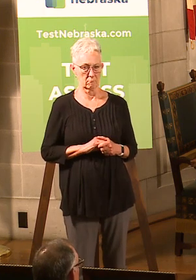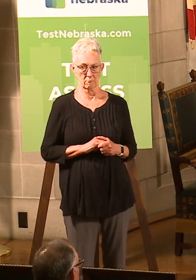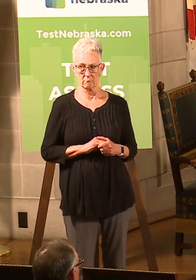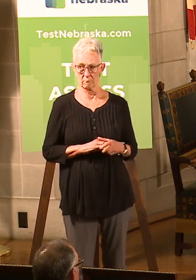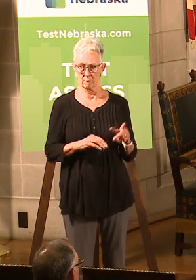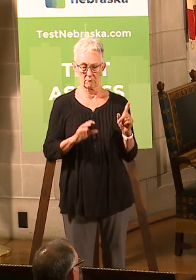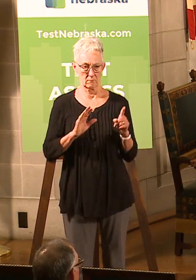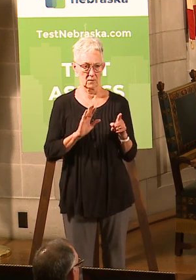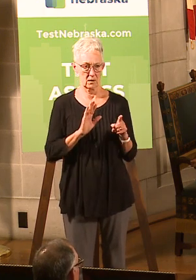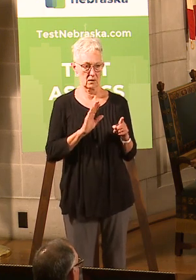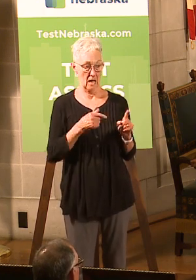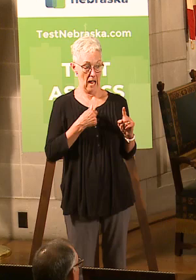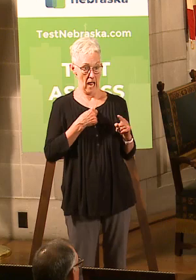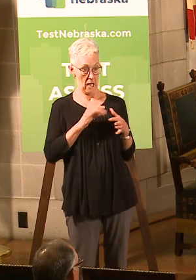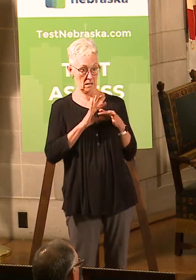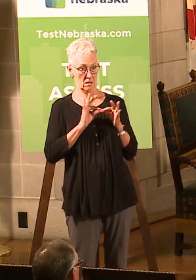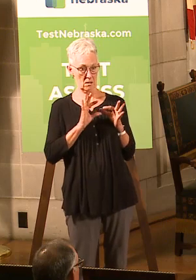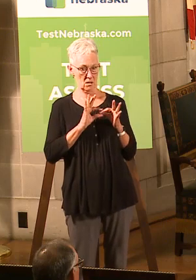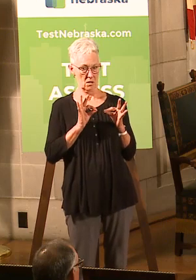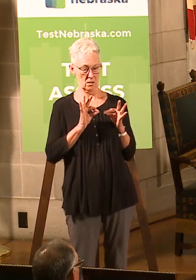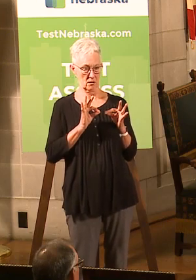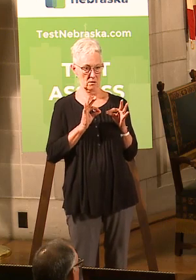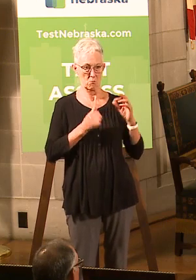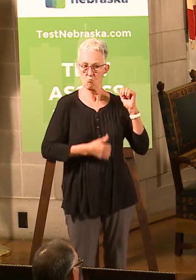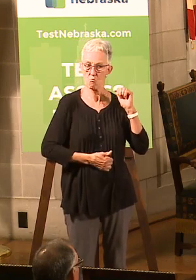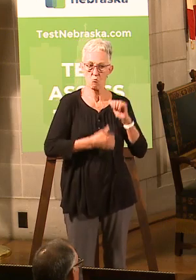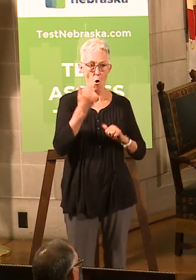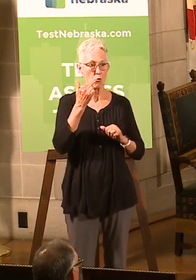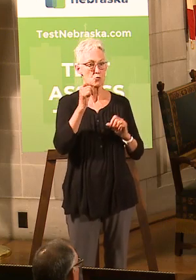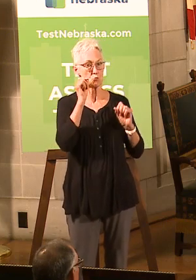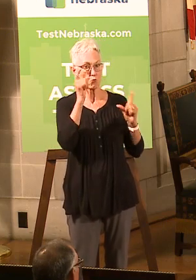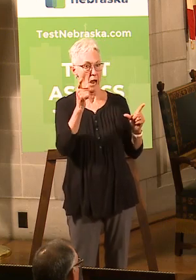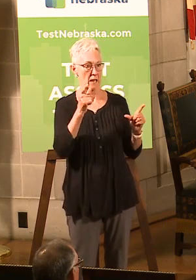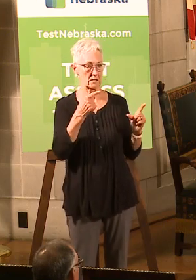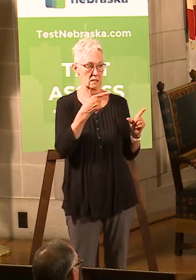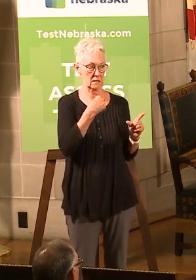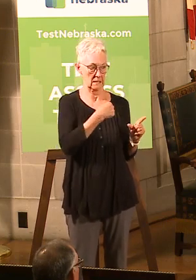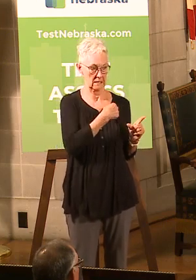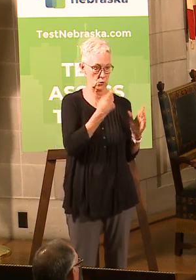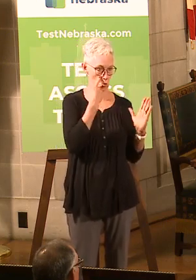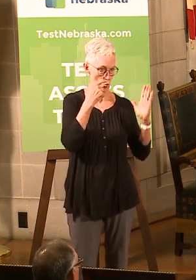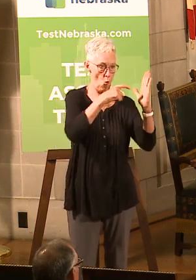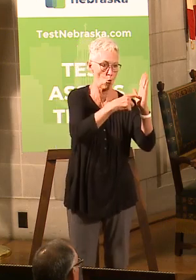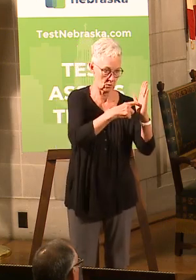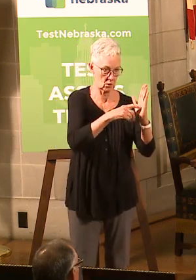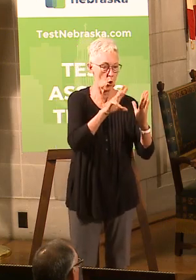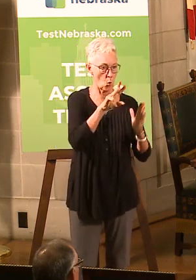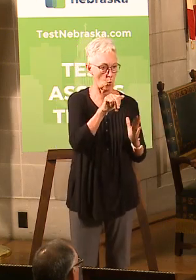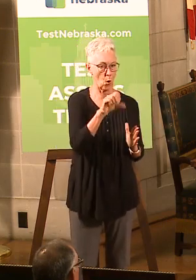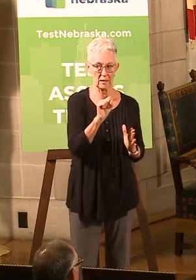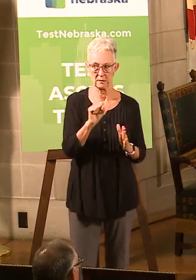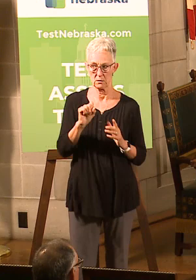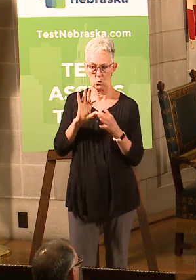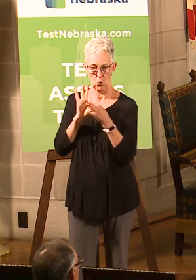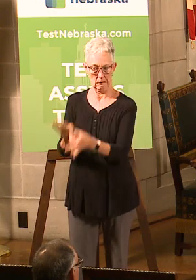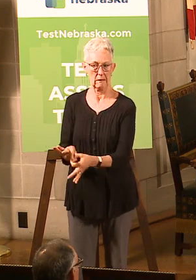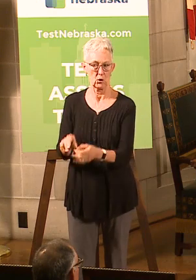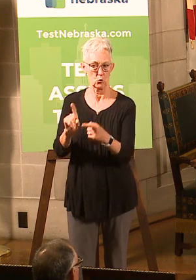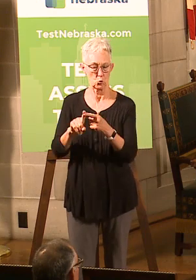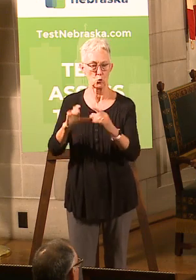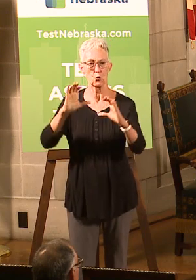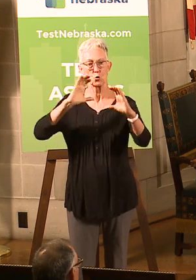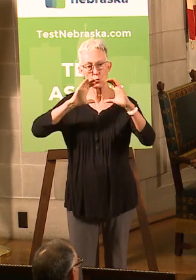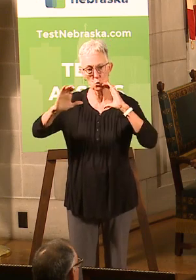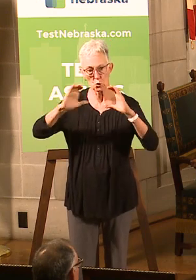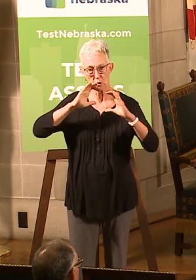what I said is the most surprising thing, because that's what I was asked, what's the most surprising thing was the communication aspect of it. So what I know